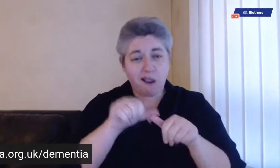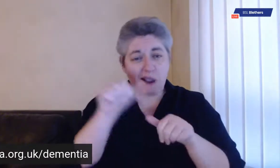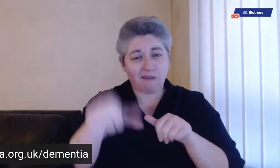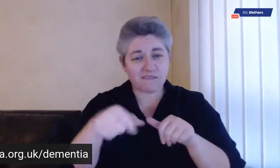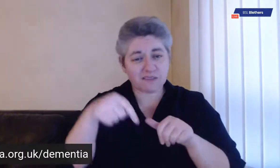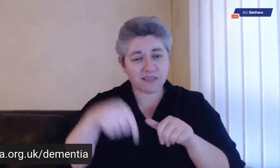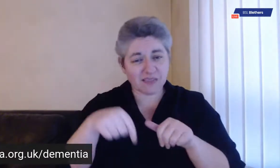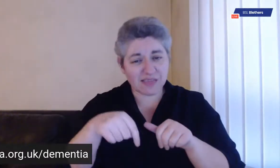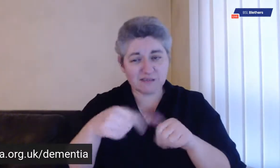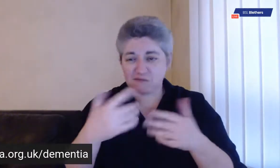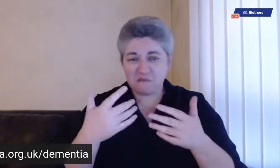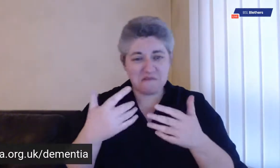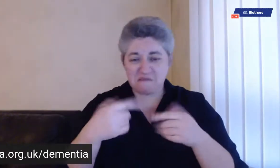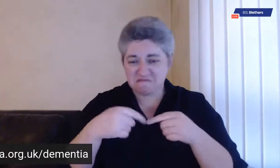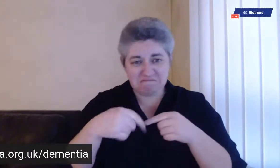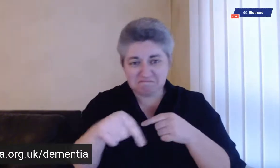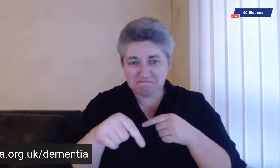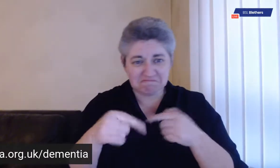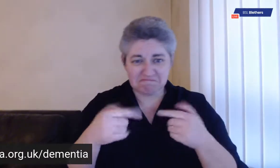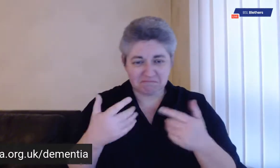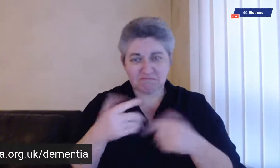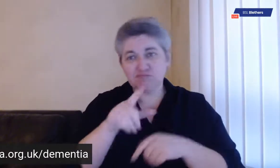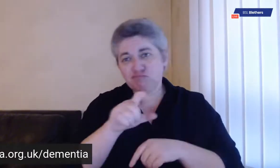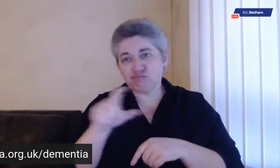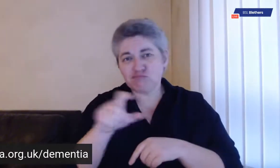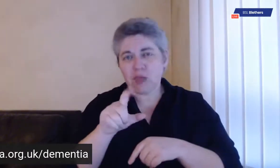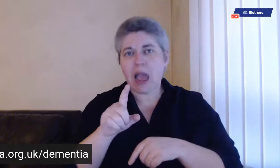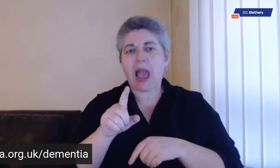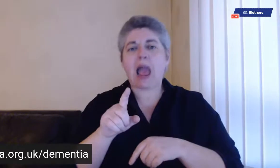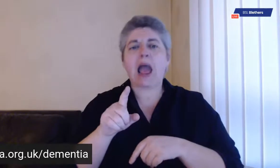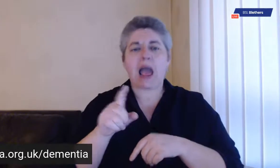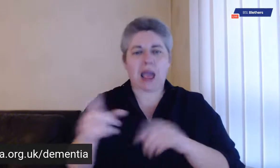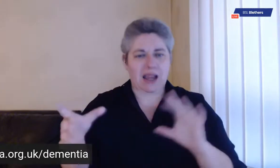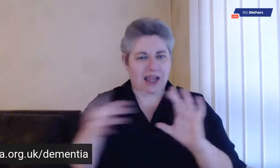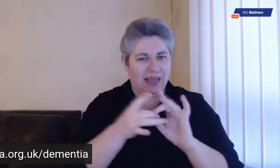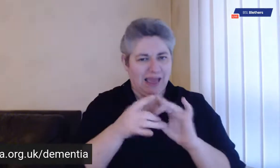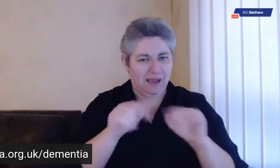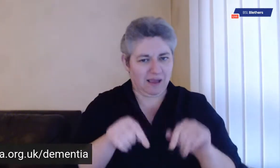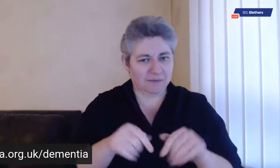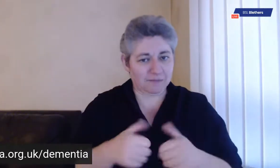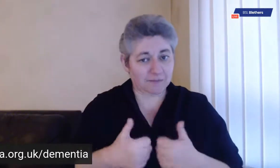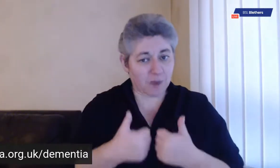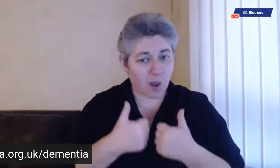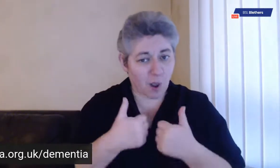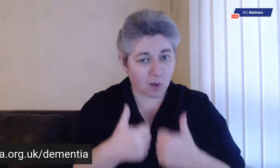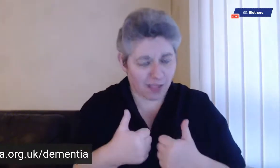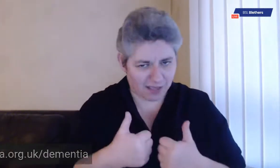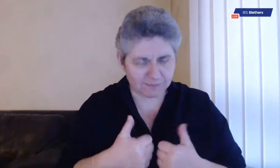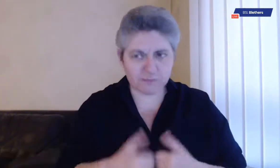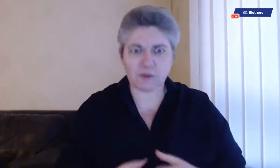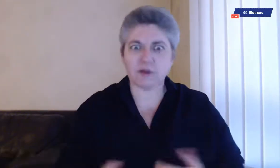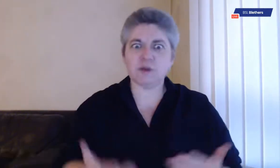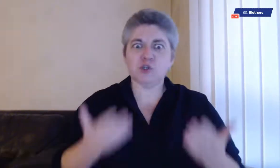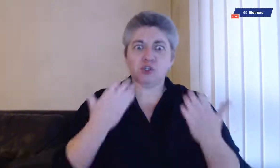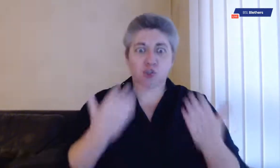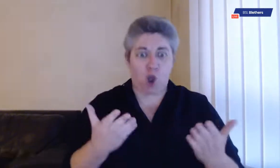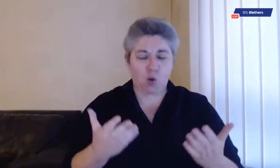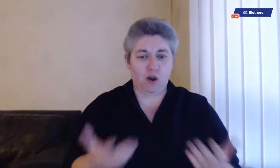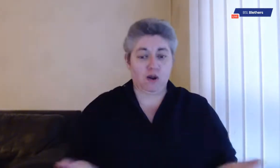see those nine videos. Have a wee browse to yourself after the discussion tonight. And following our discussion,